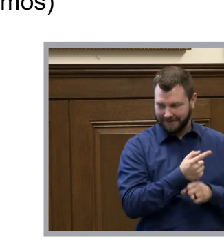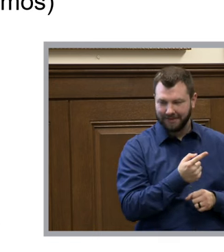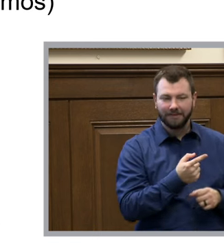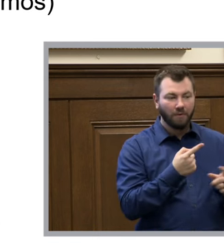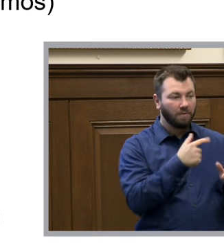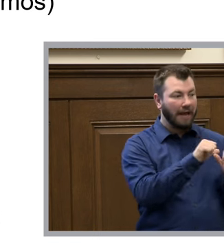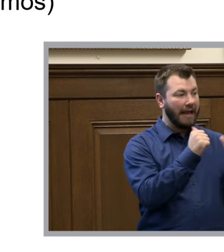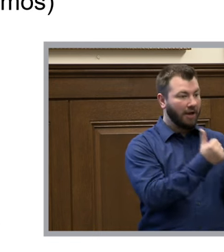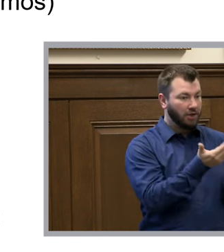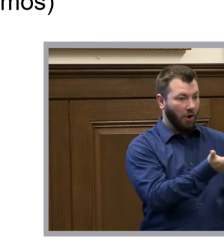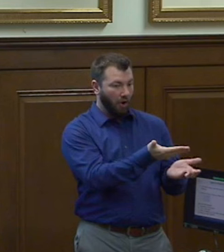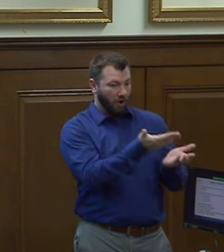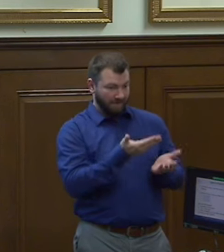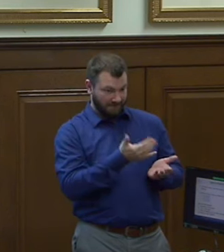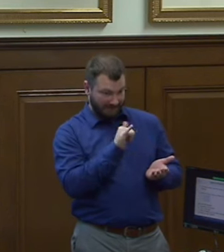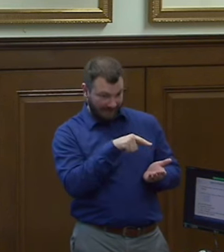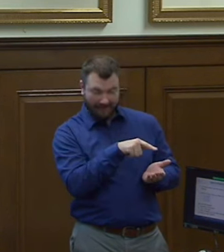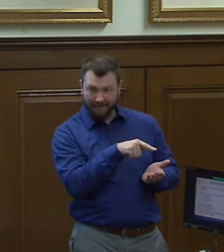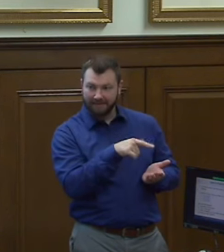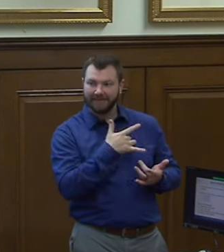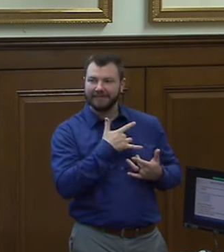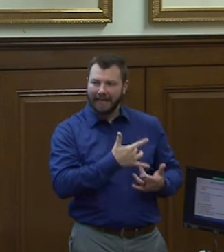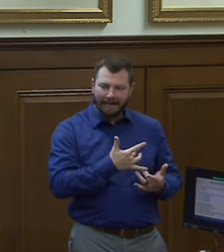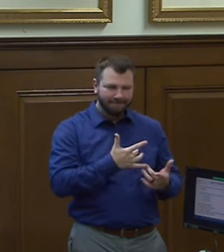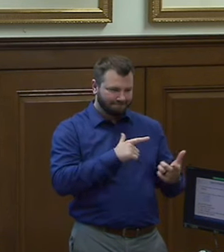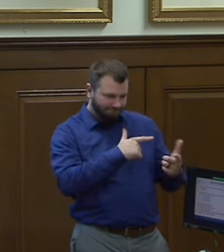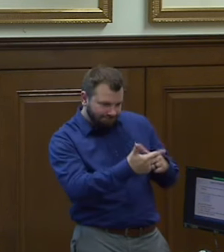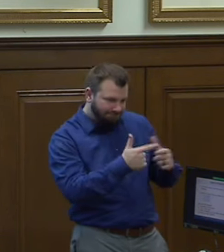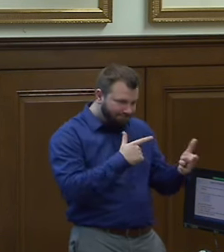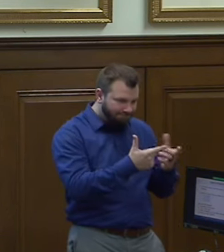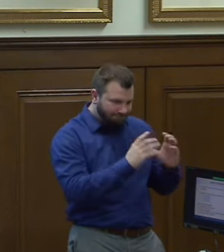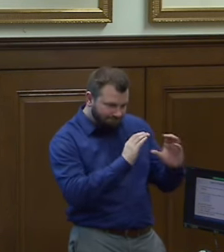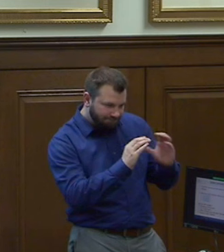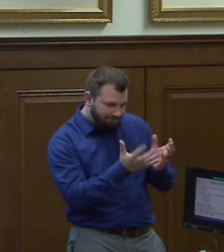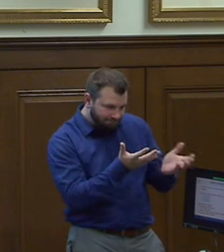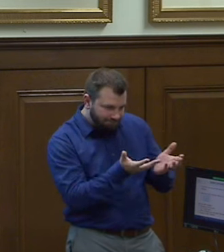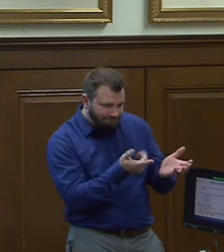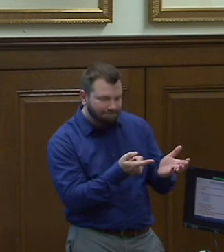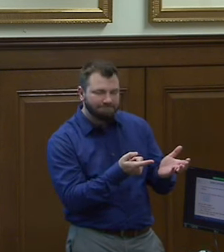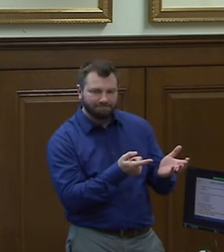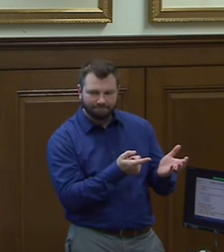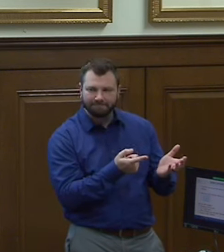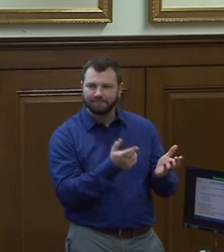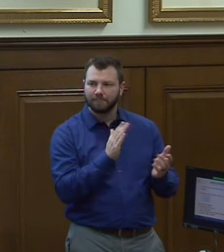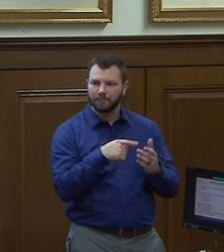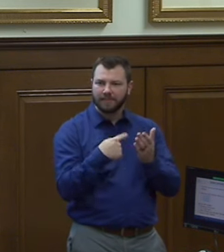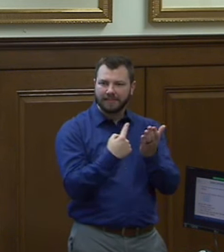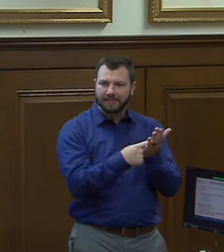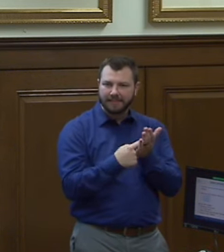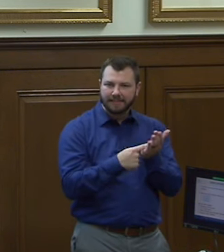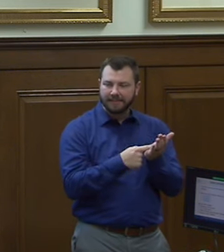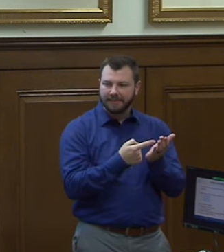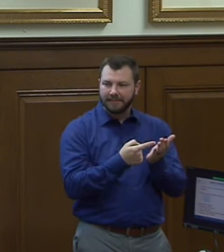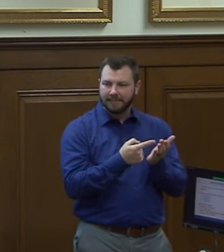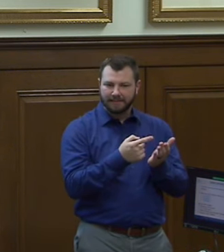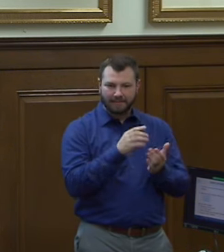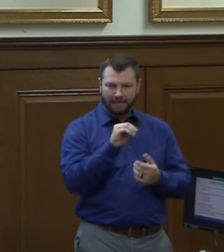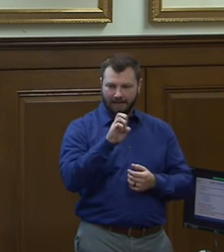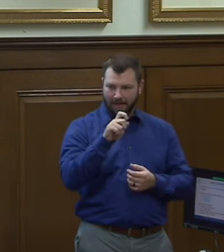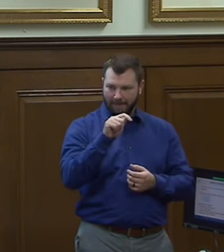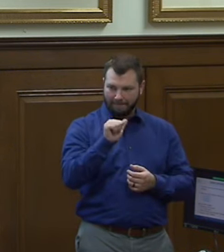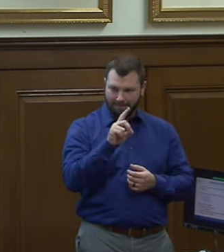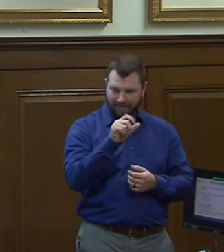this we tend to get into a back and forth conversation and we discuss metadata